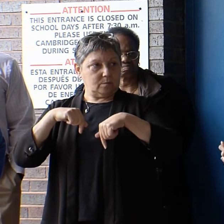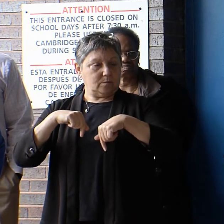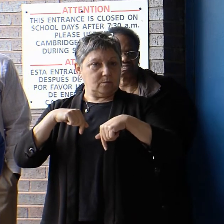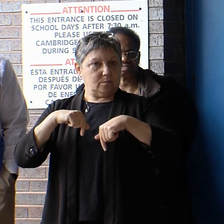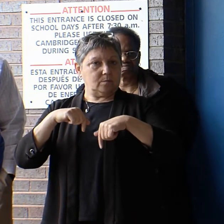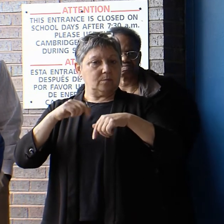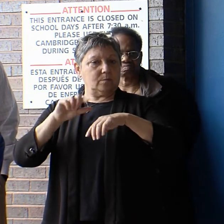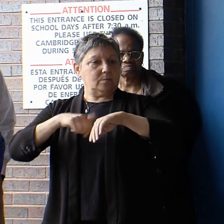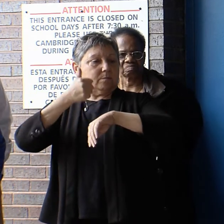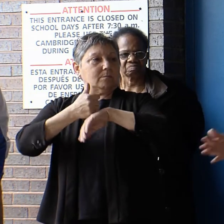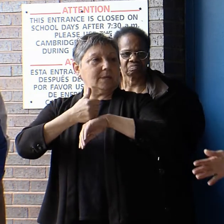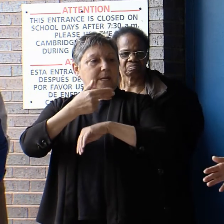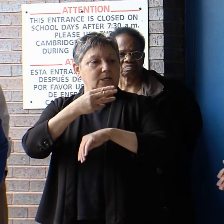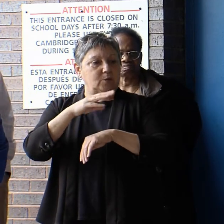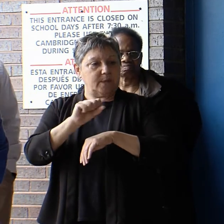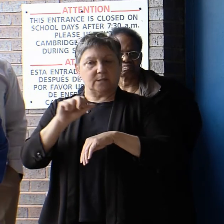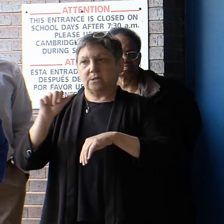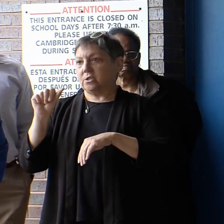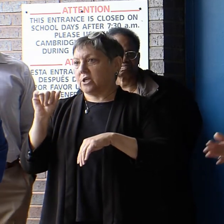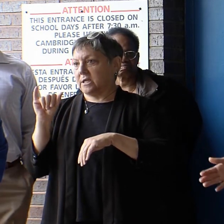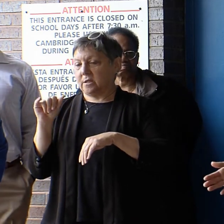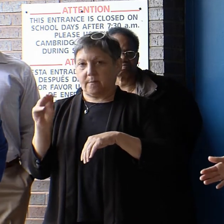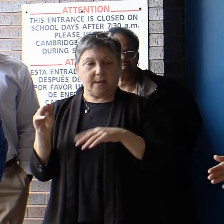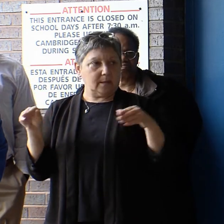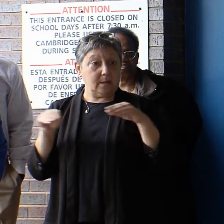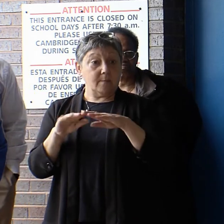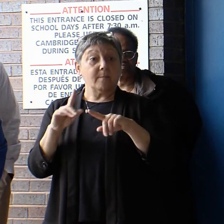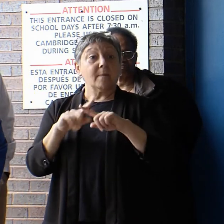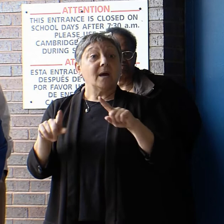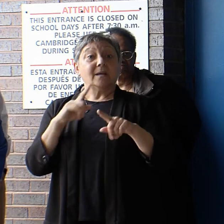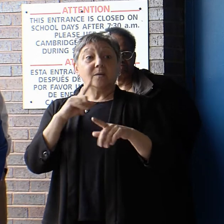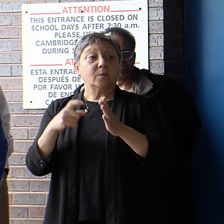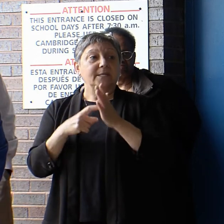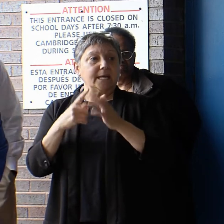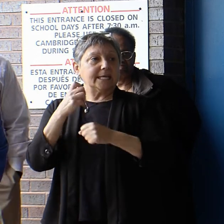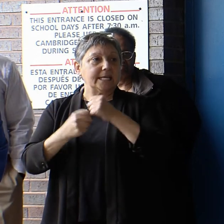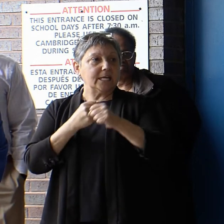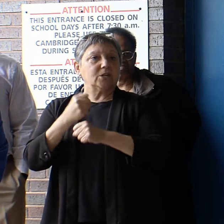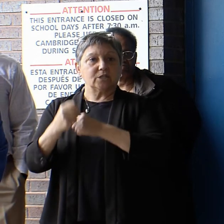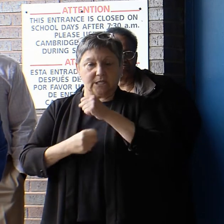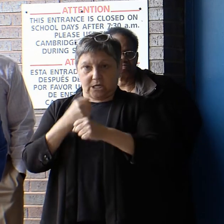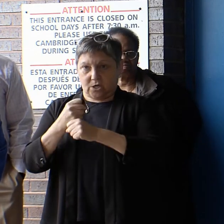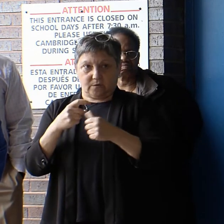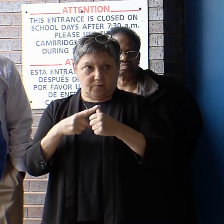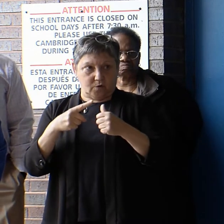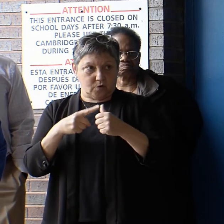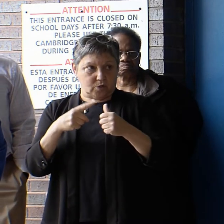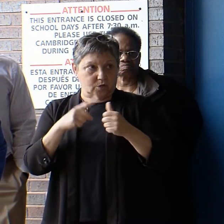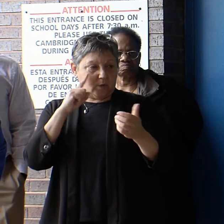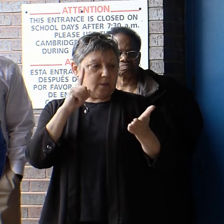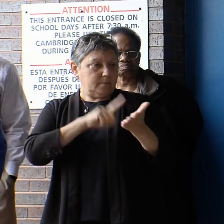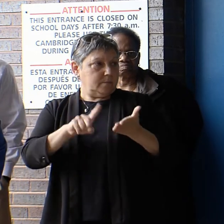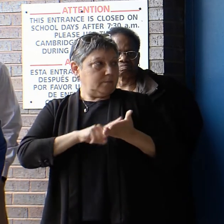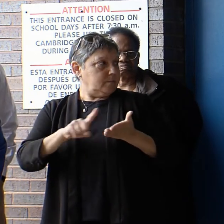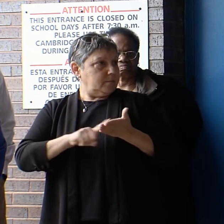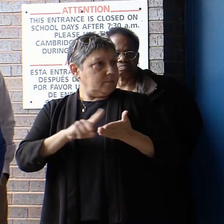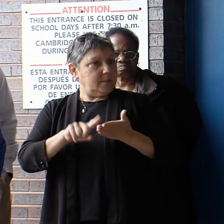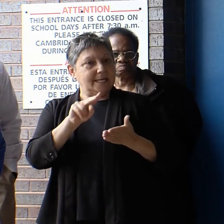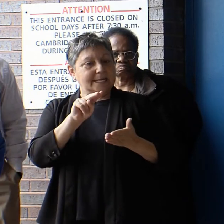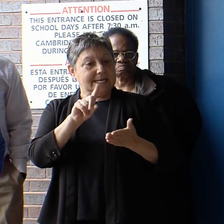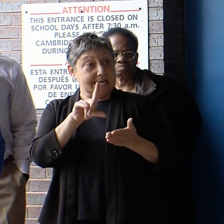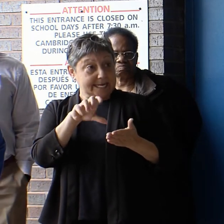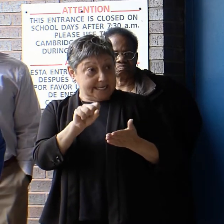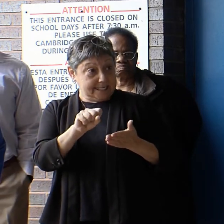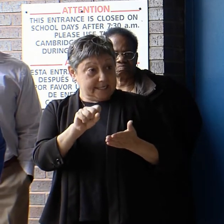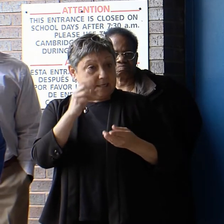into the pipeline. The process is a multi-year process where there's a needs assessment done with community process to fully